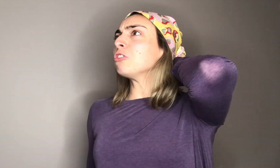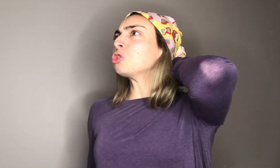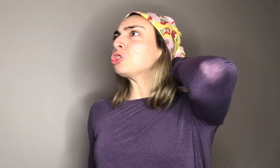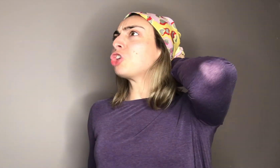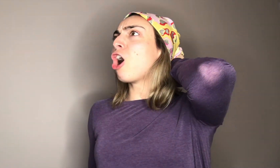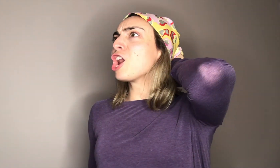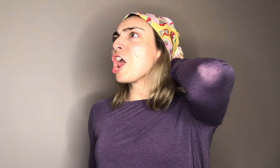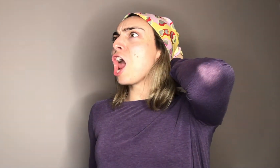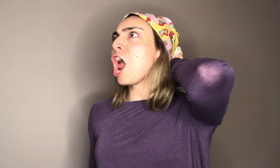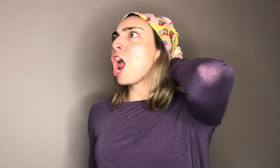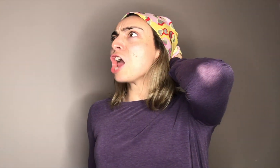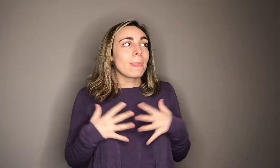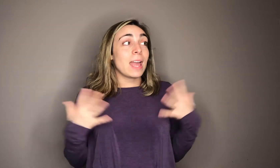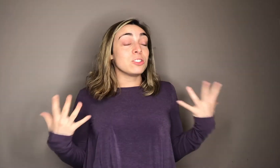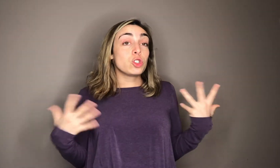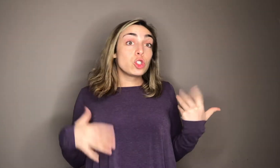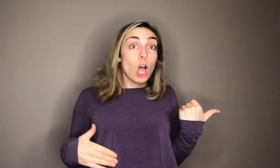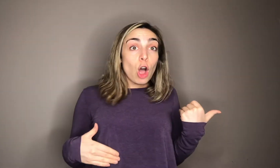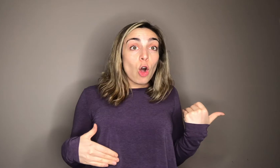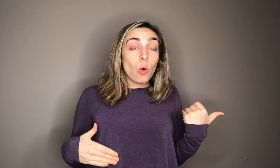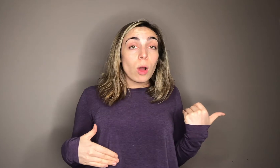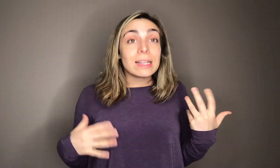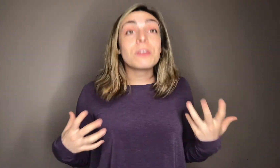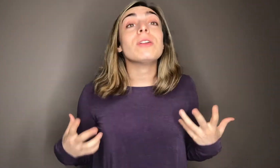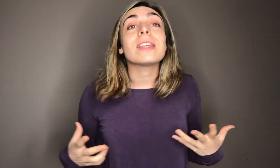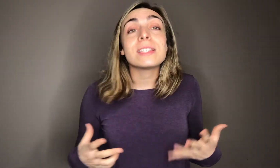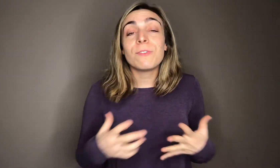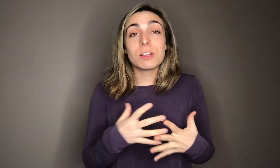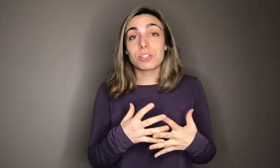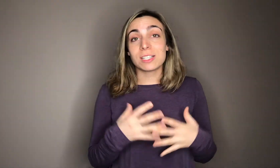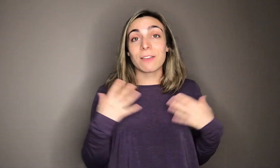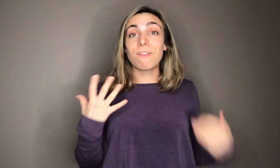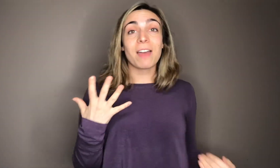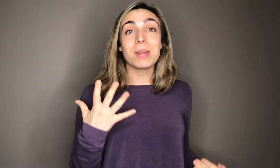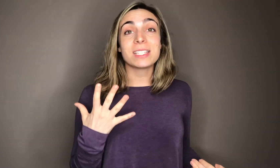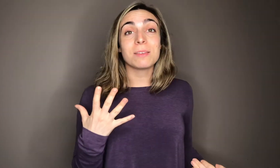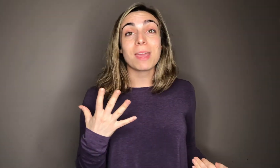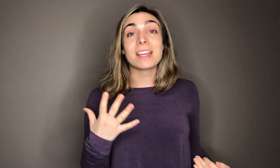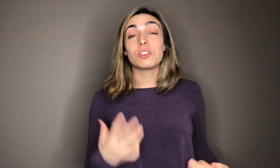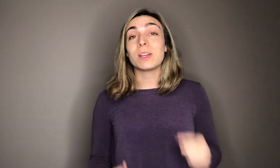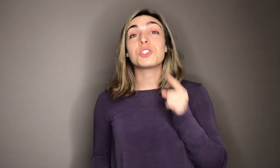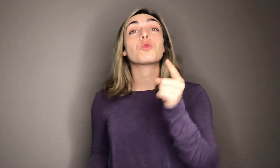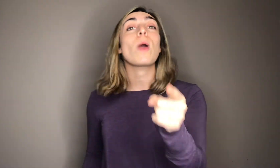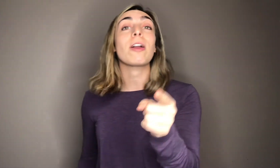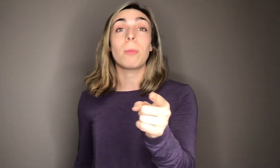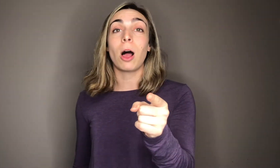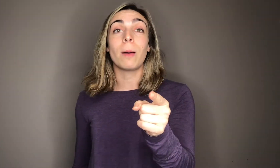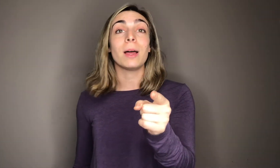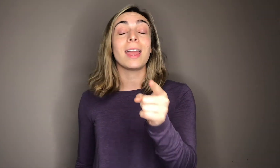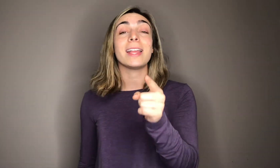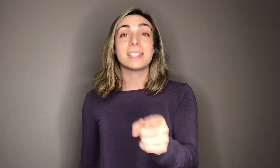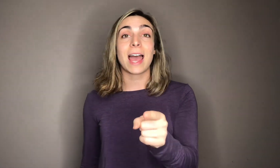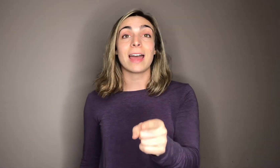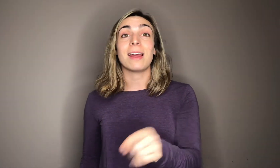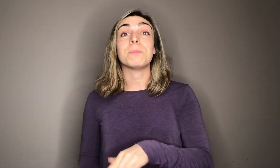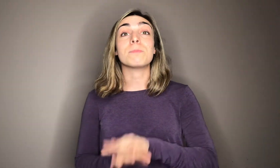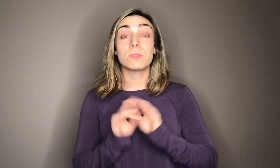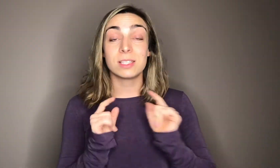aren't you studying and so literally this video is going to take five minutes to make so I swear mom and dad I'm